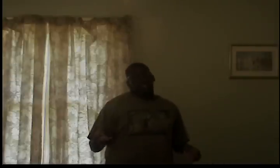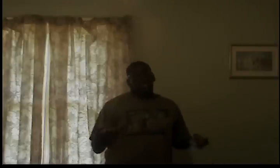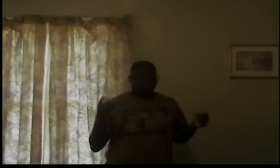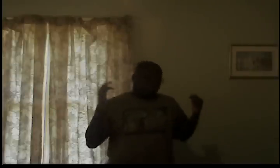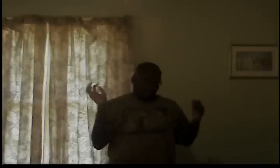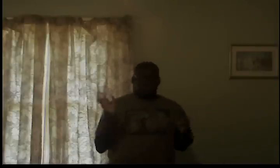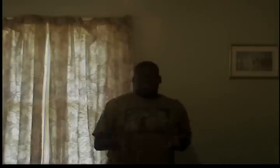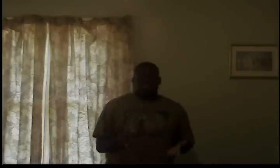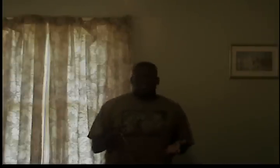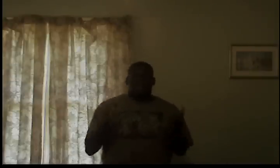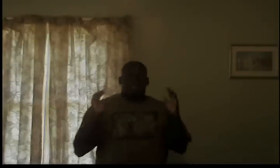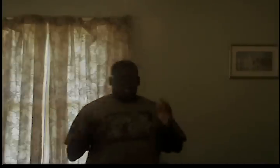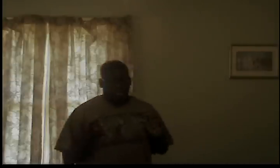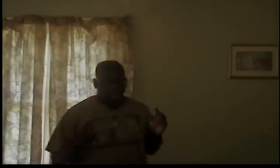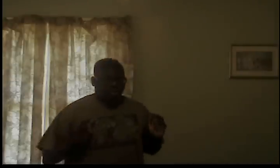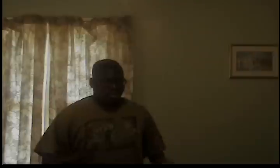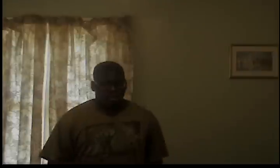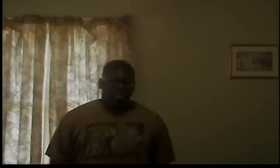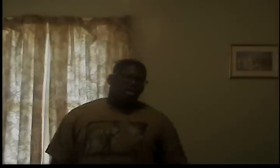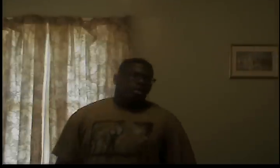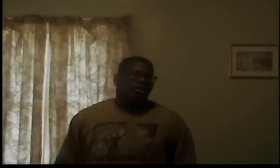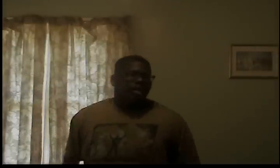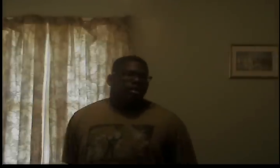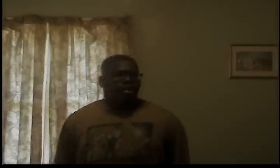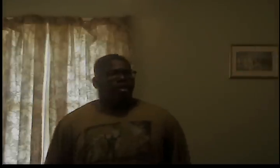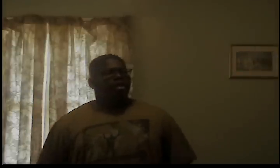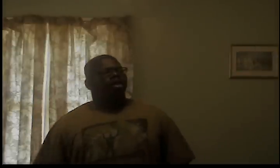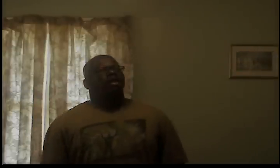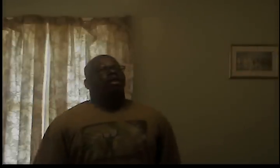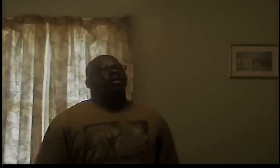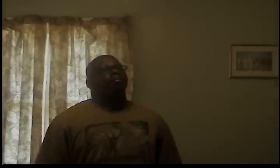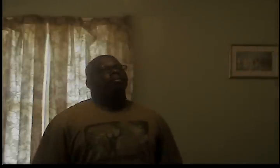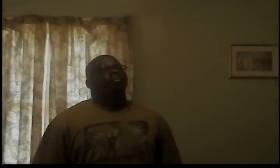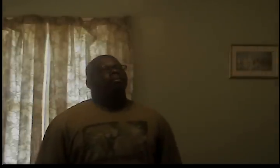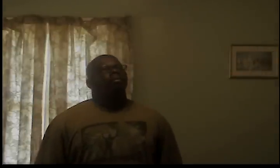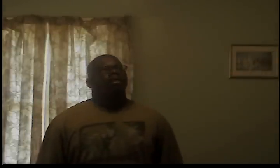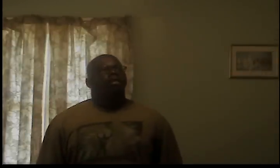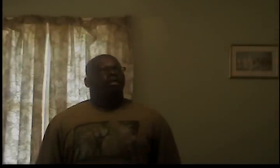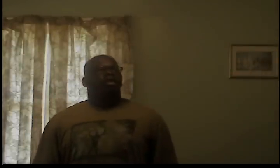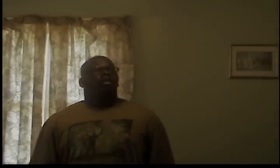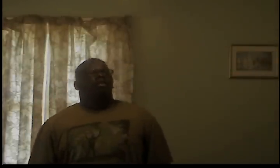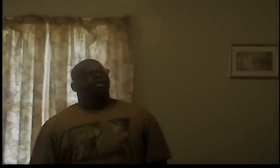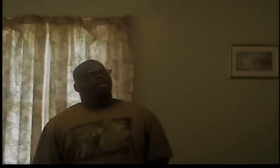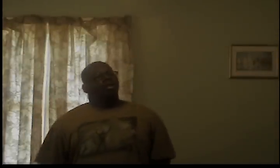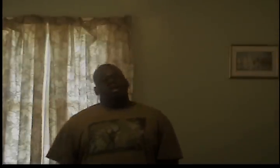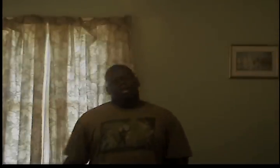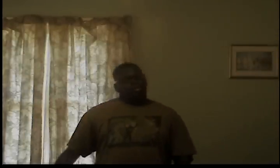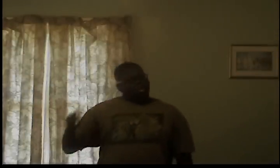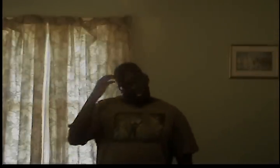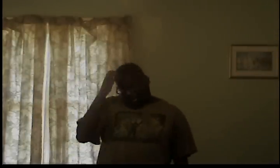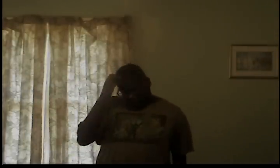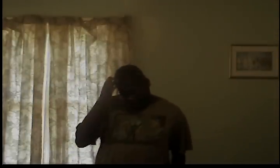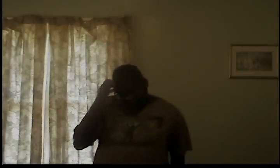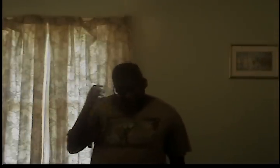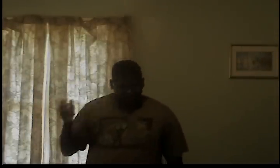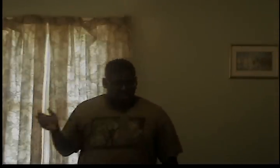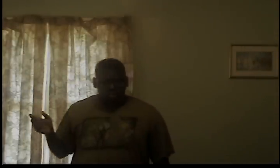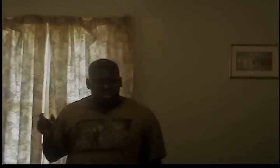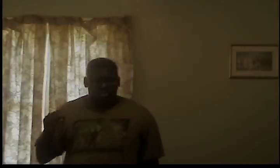you can't say Aquinas sucked you can't say um I mean there are other schools I'm